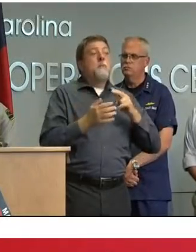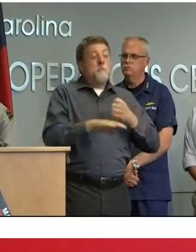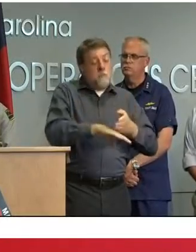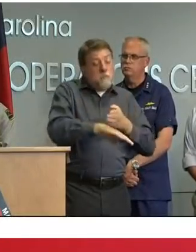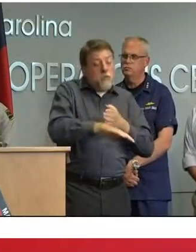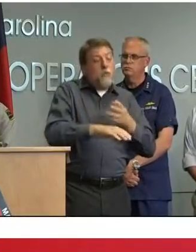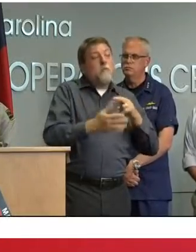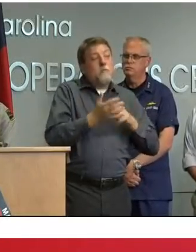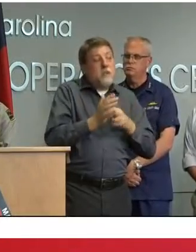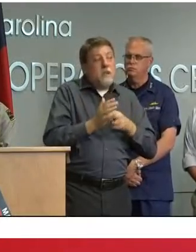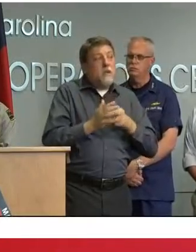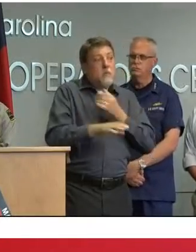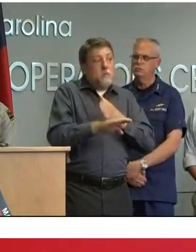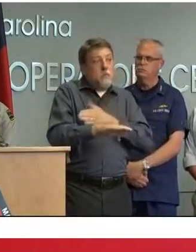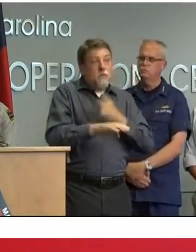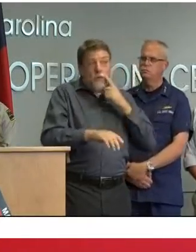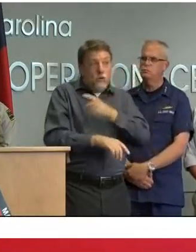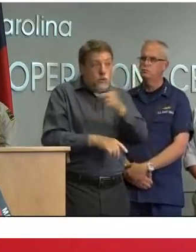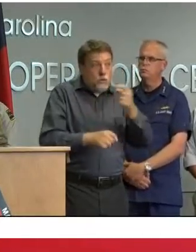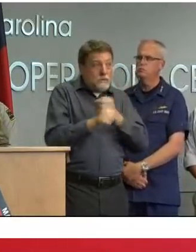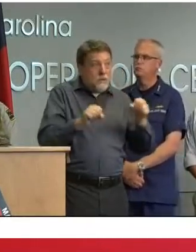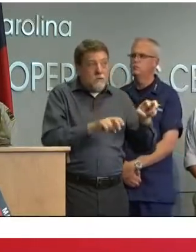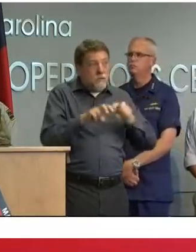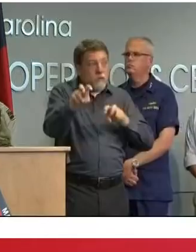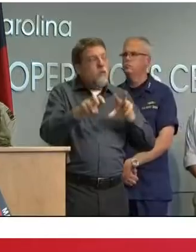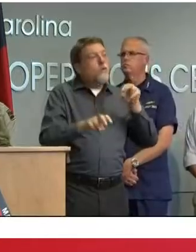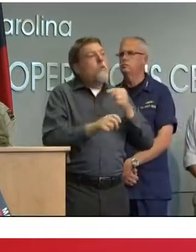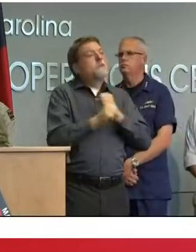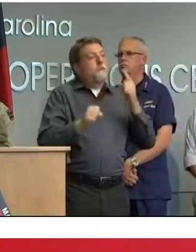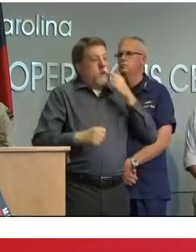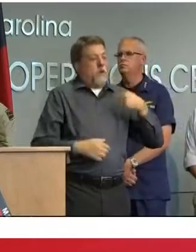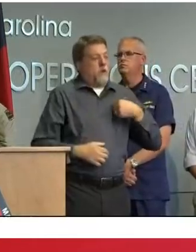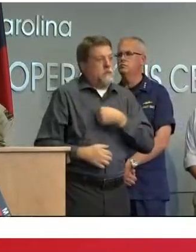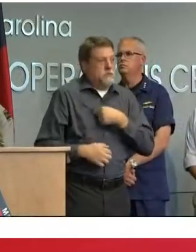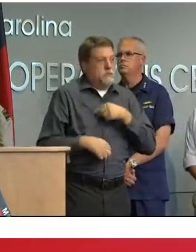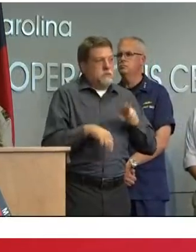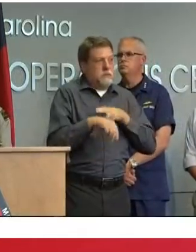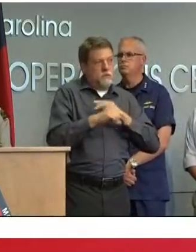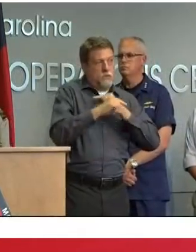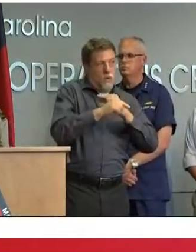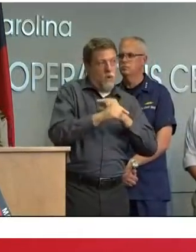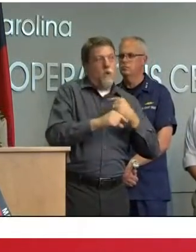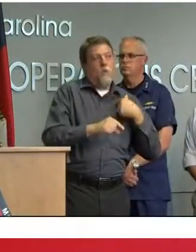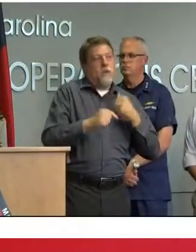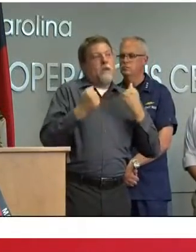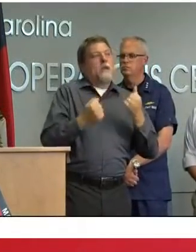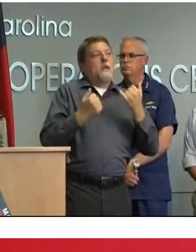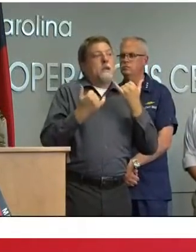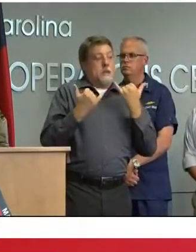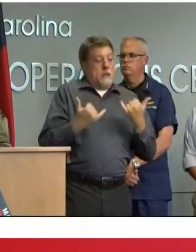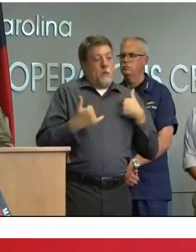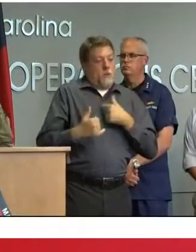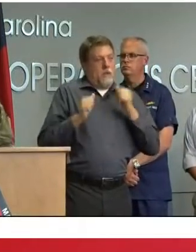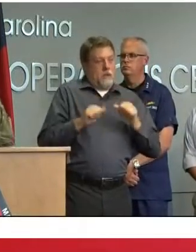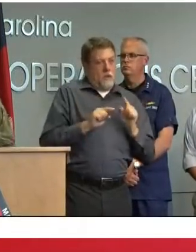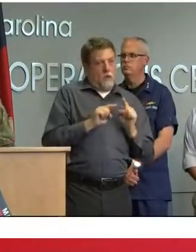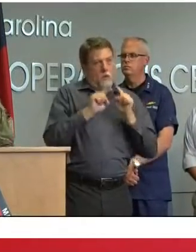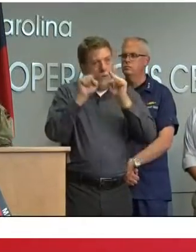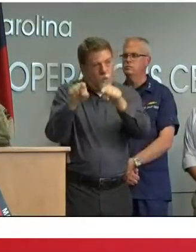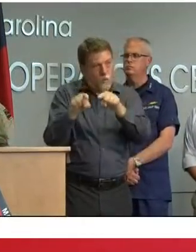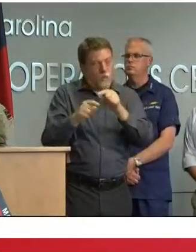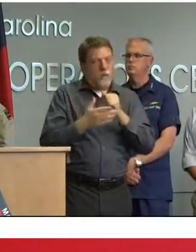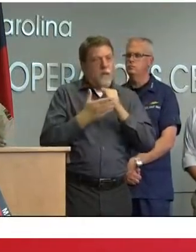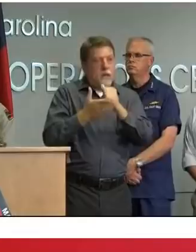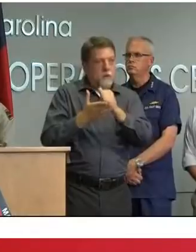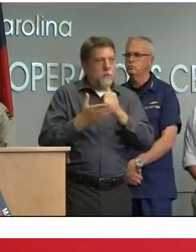uh been prepositioned over these last few days now moving into these areas and that will contract will transcend across the uh the state from east to west as